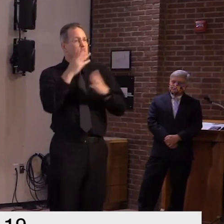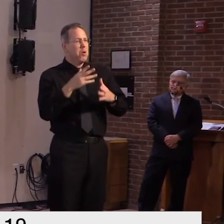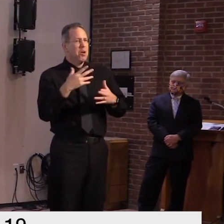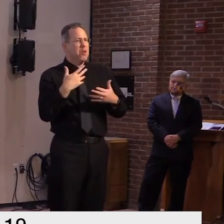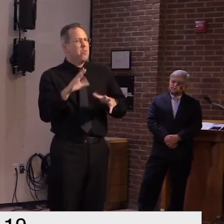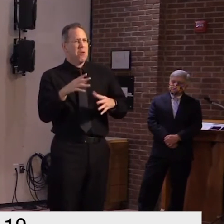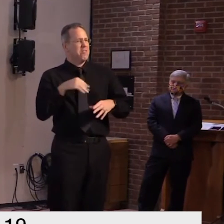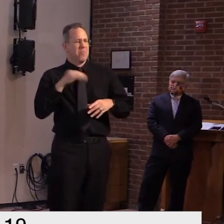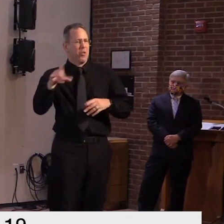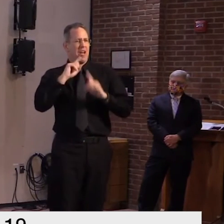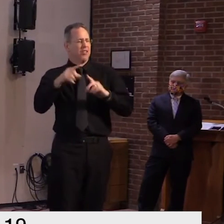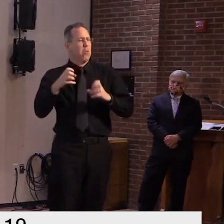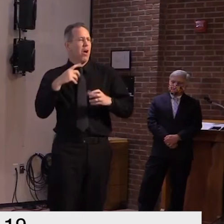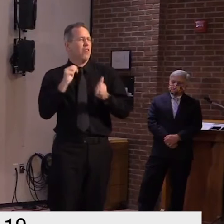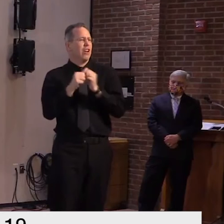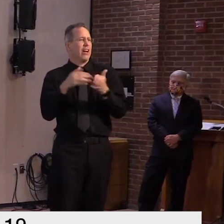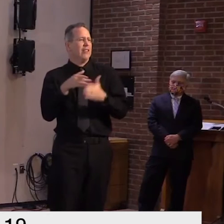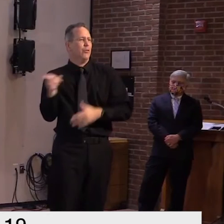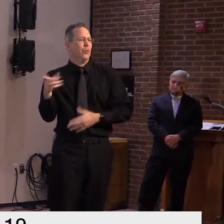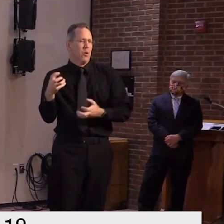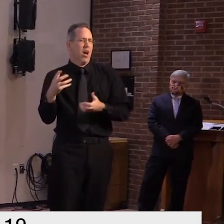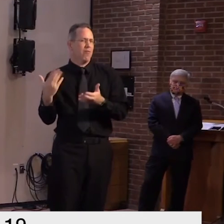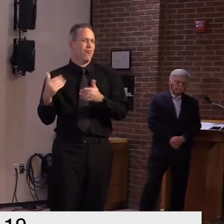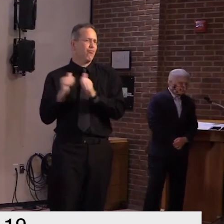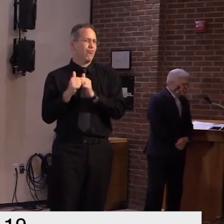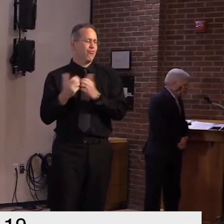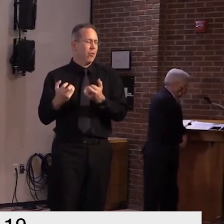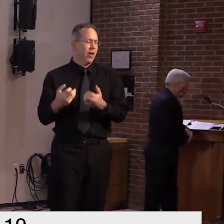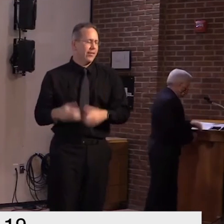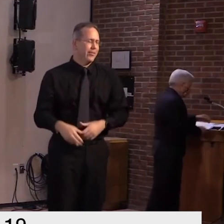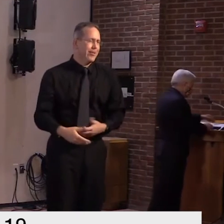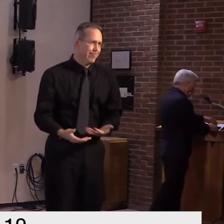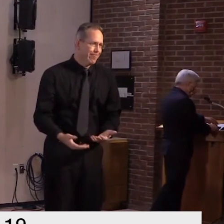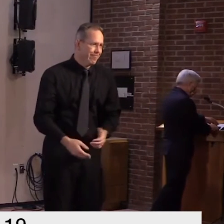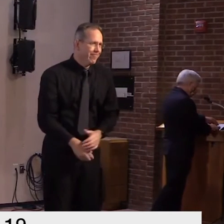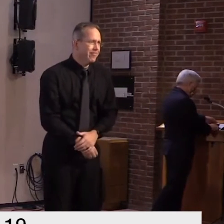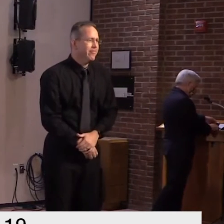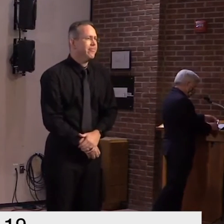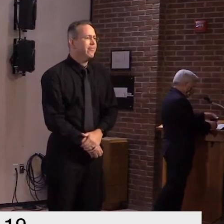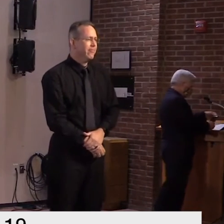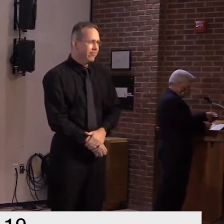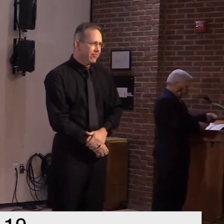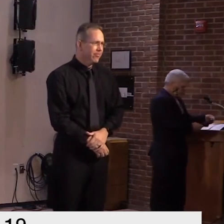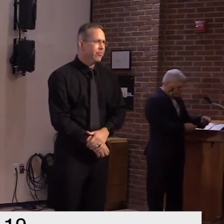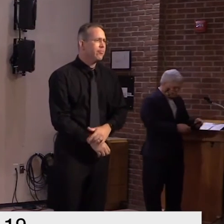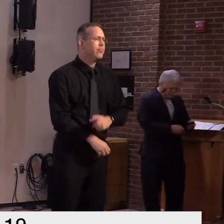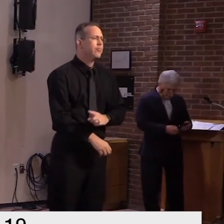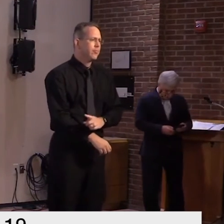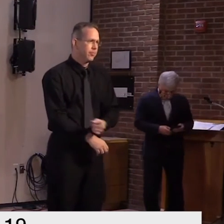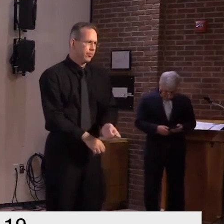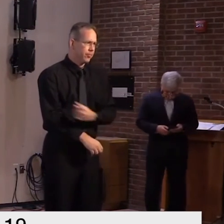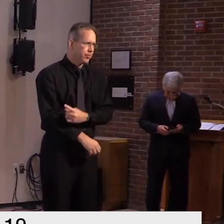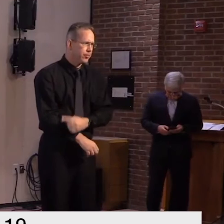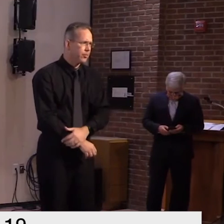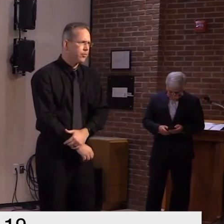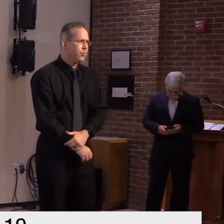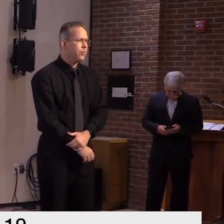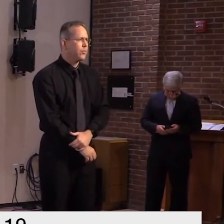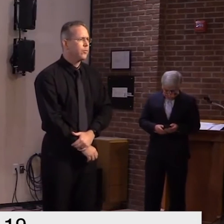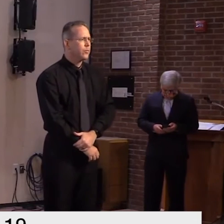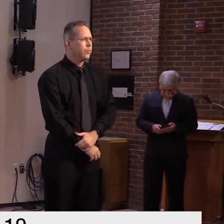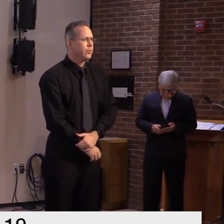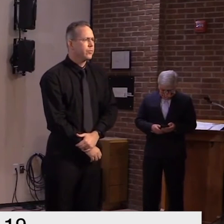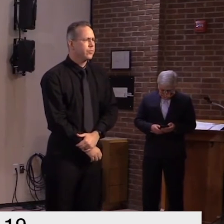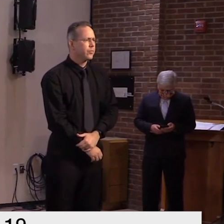do we know an update on uh usgis uh job cuts and are there any other government sector